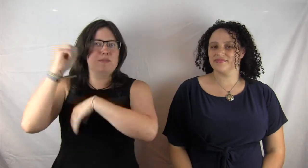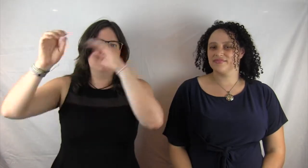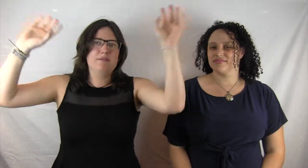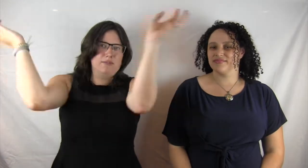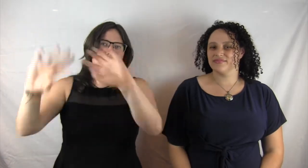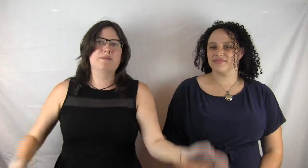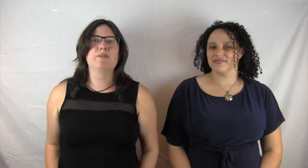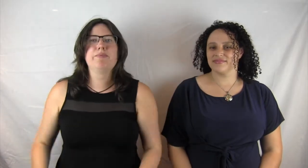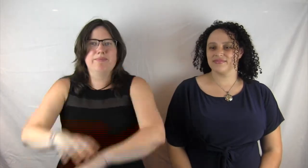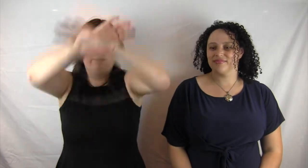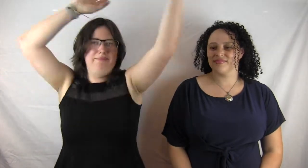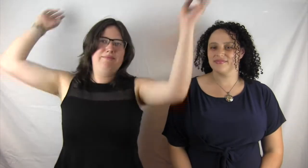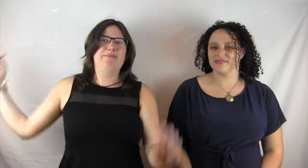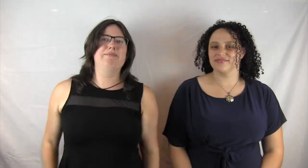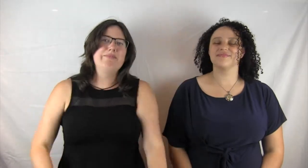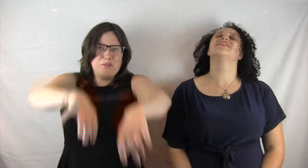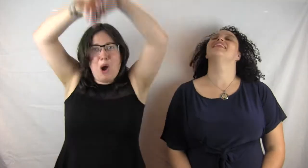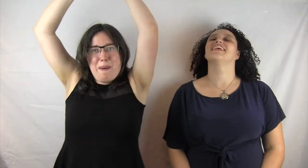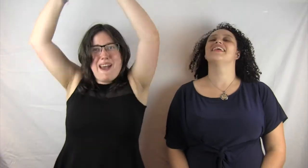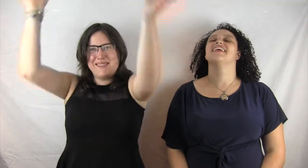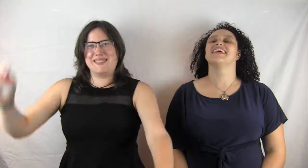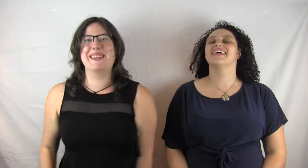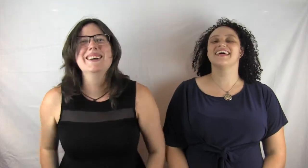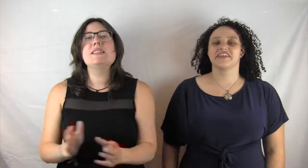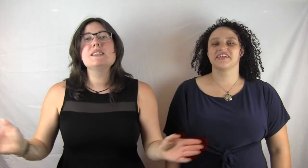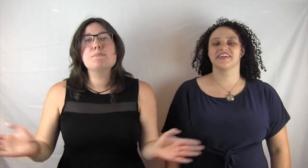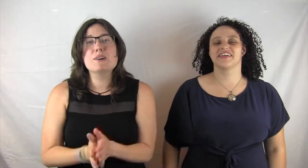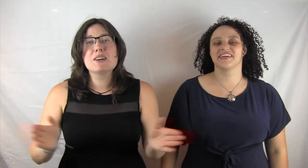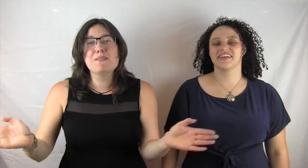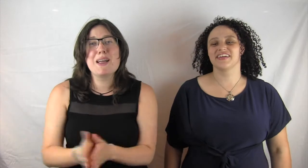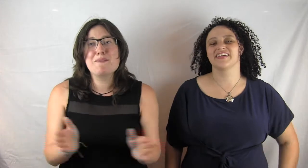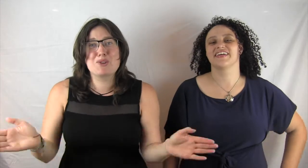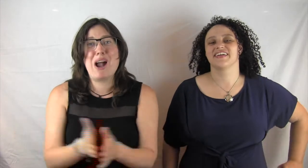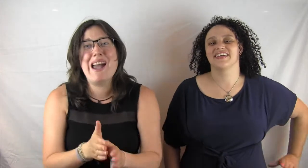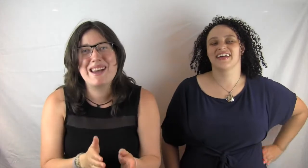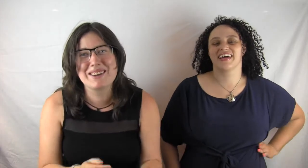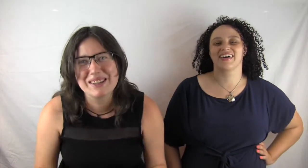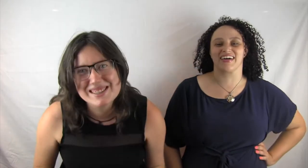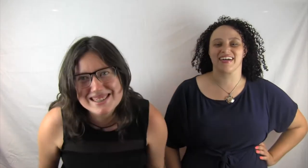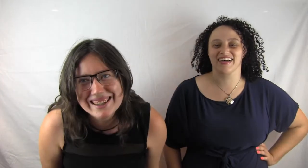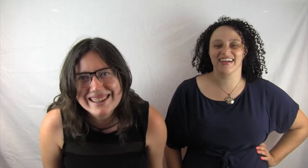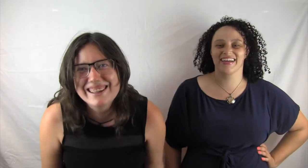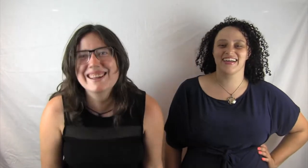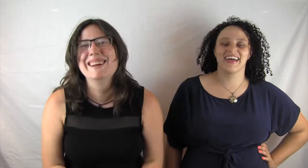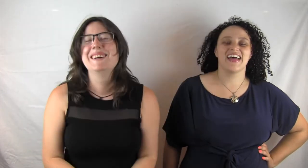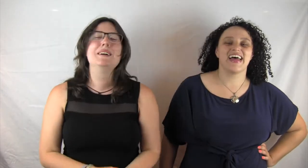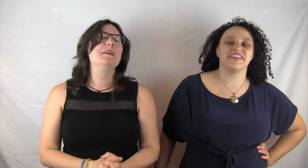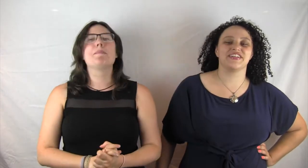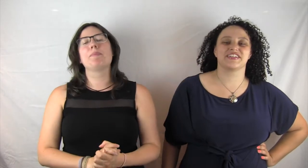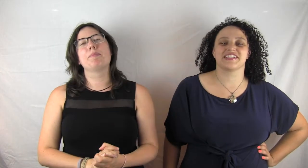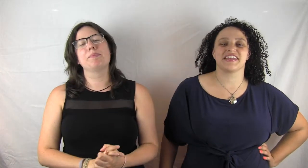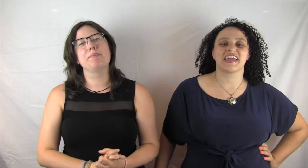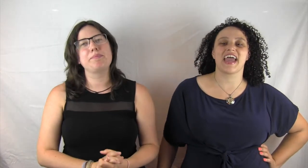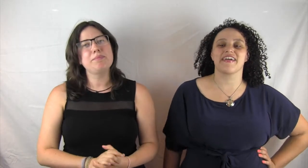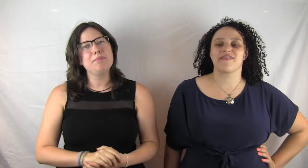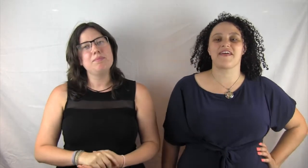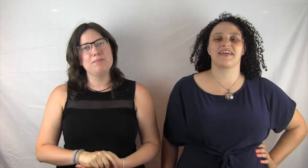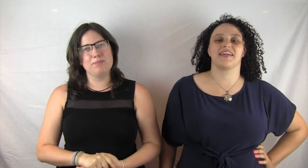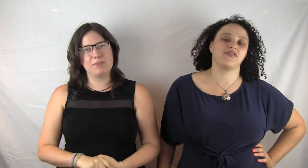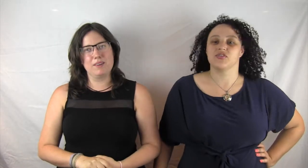Romance! This is a book of love triangles! And she's just like, hey fuck it, if